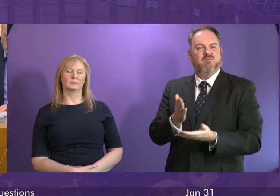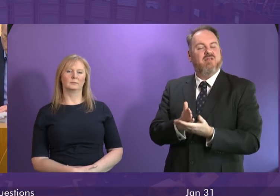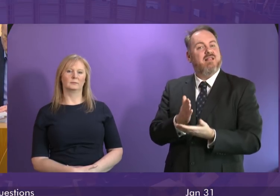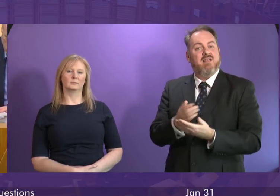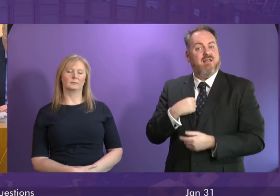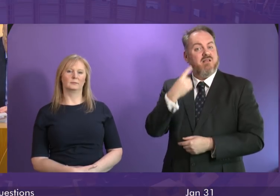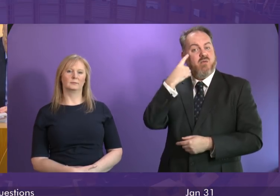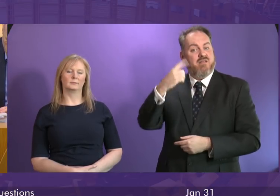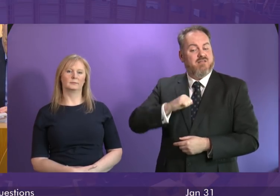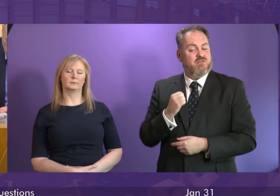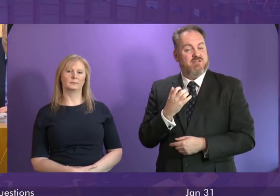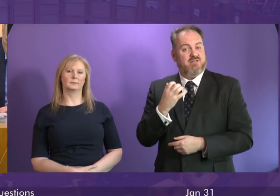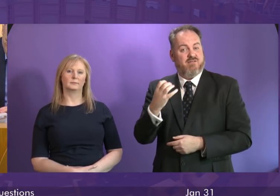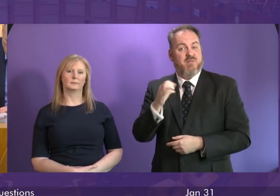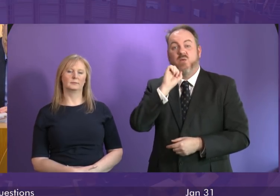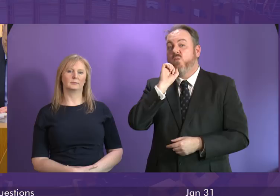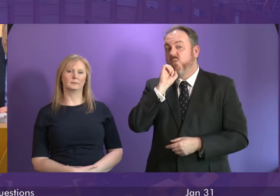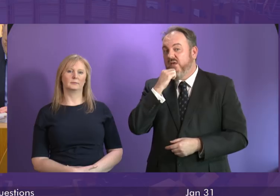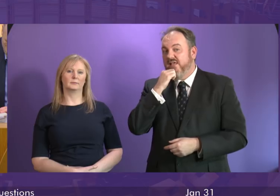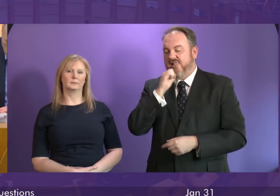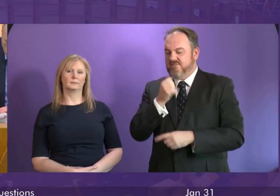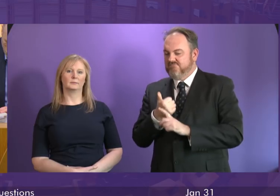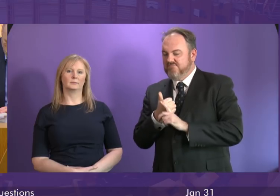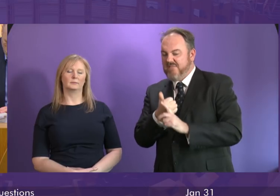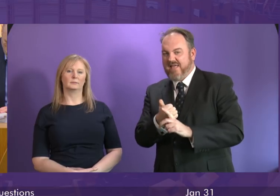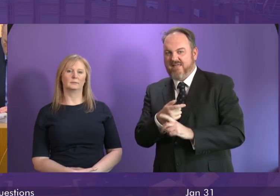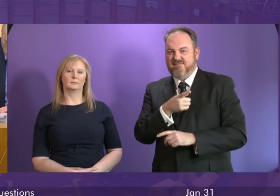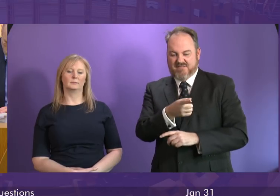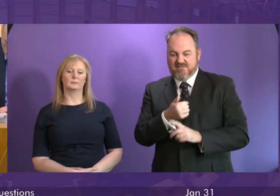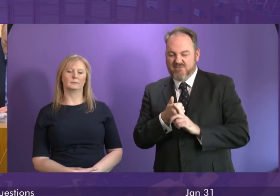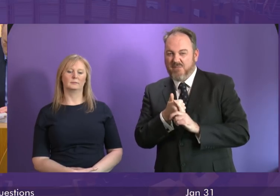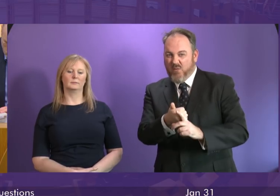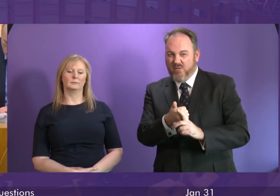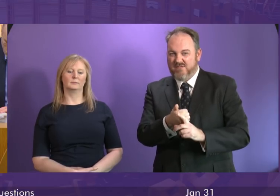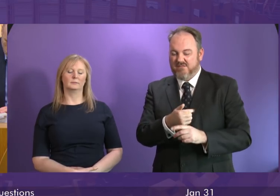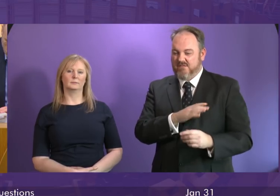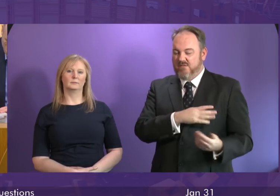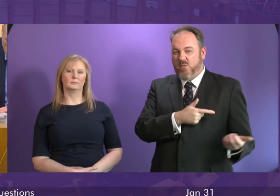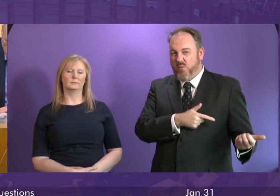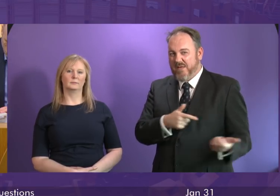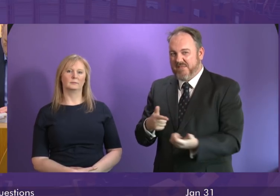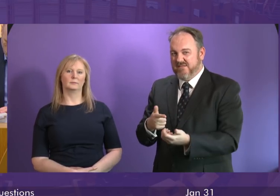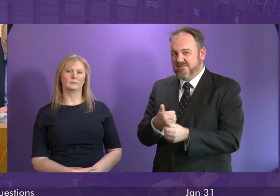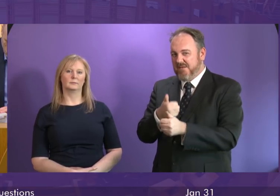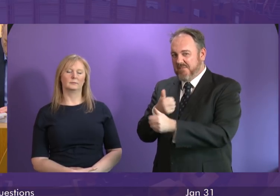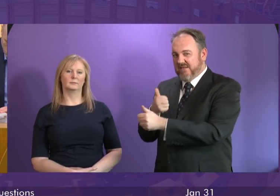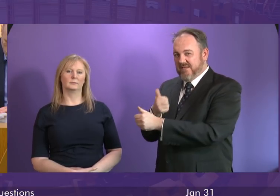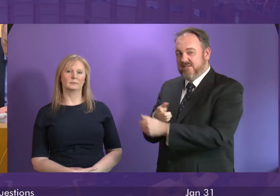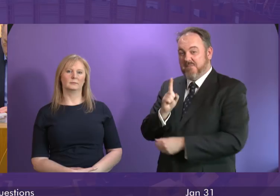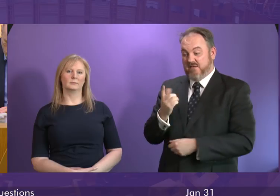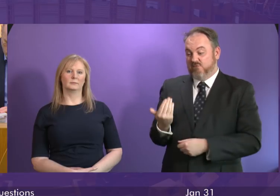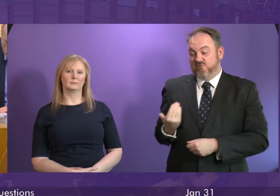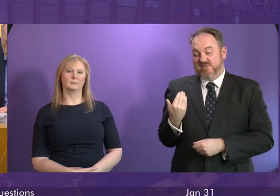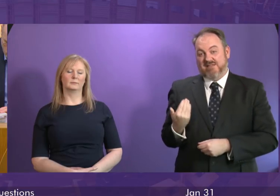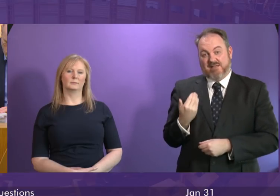expecting that the Scottish government will continue to back this industry but just in the last week my colleague Ross Greer has